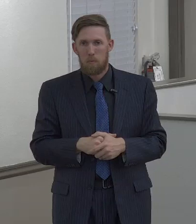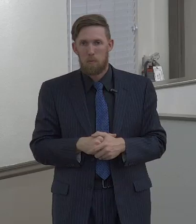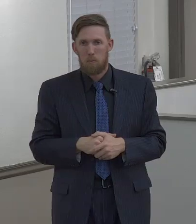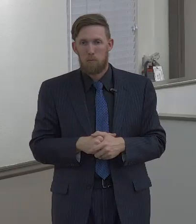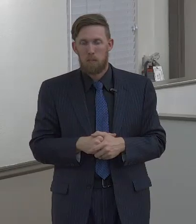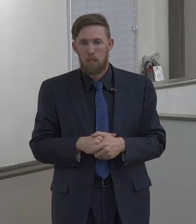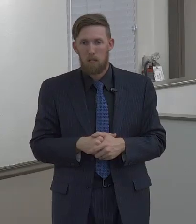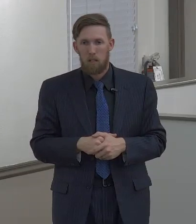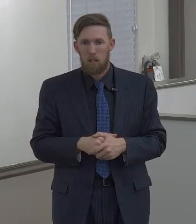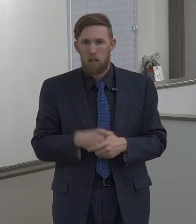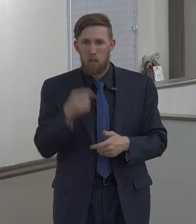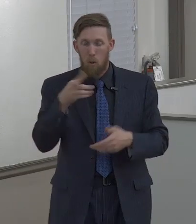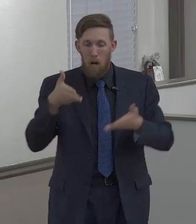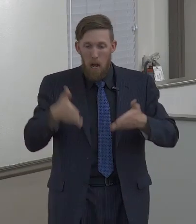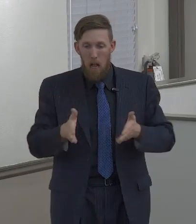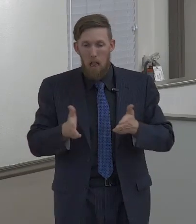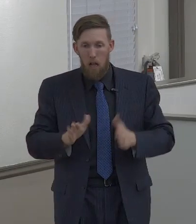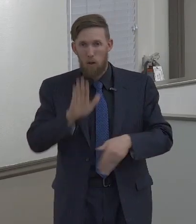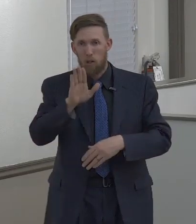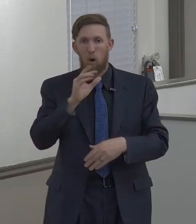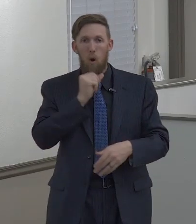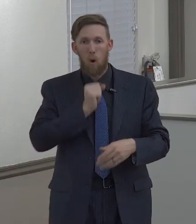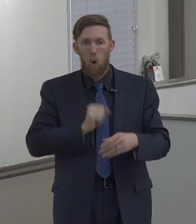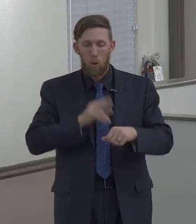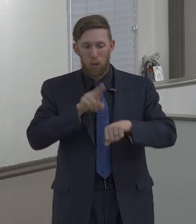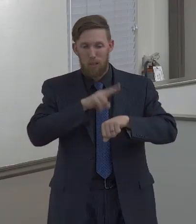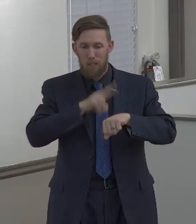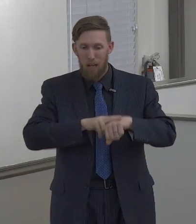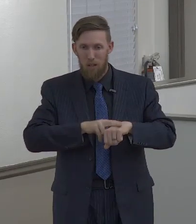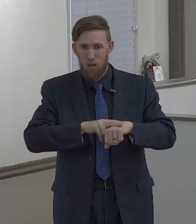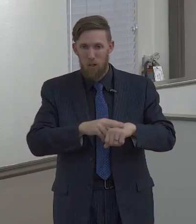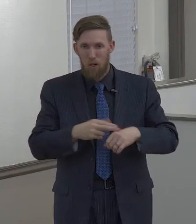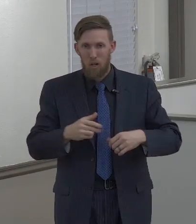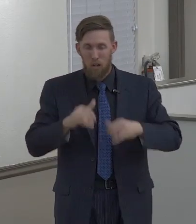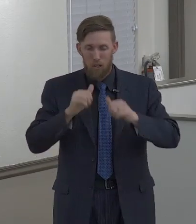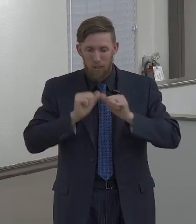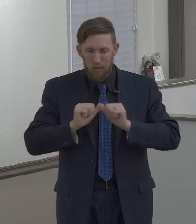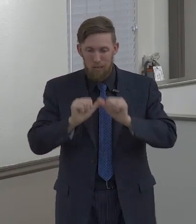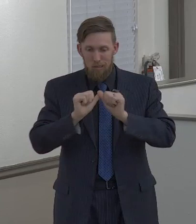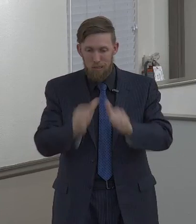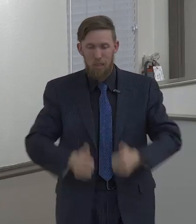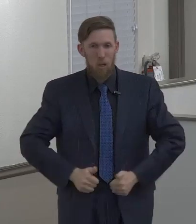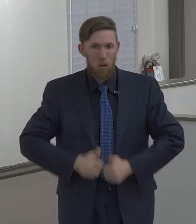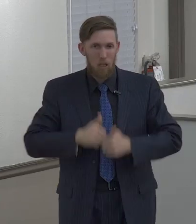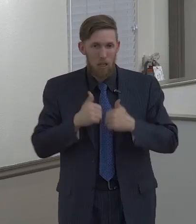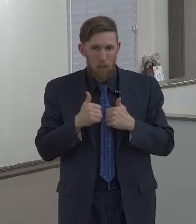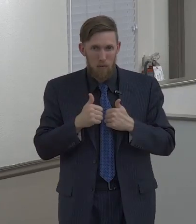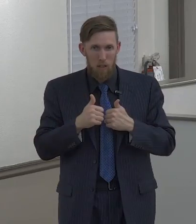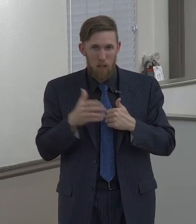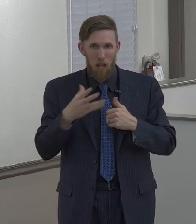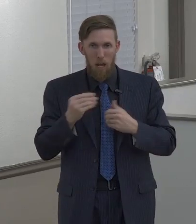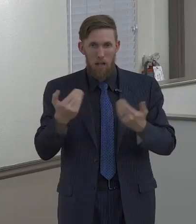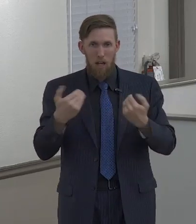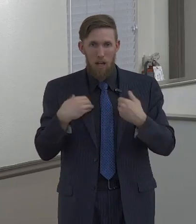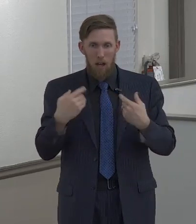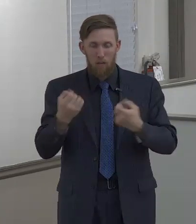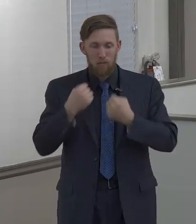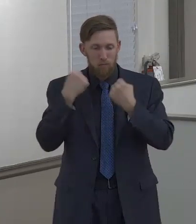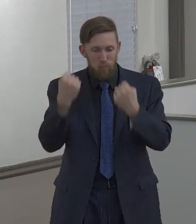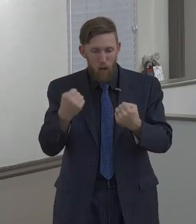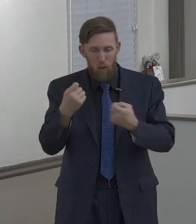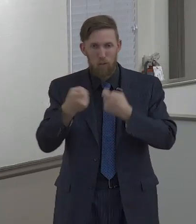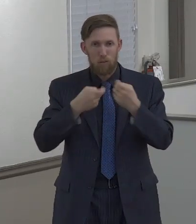you are keeping the dead man on life support. You are allowing the man that you are to have put off